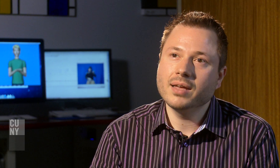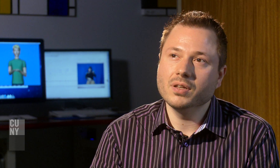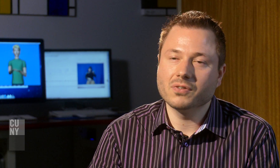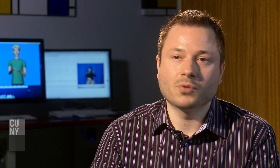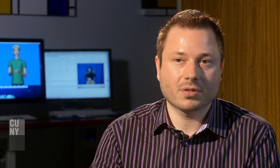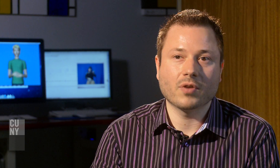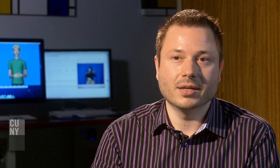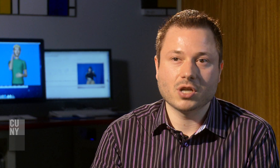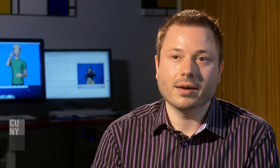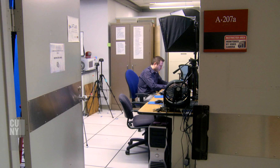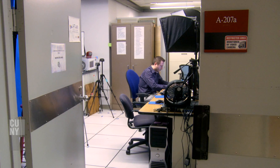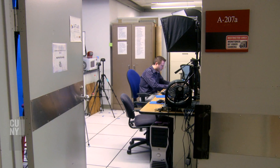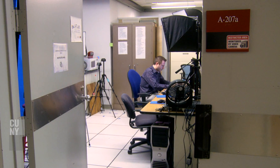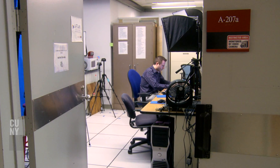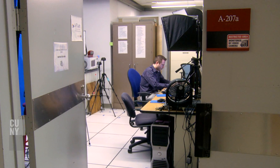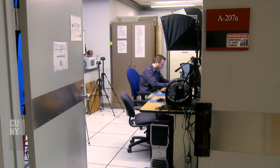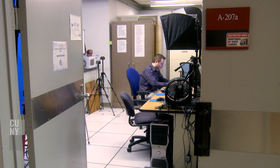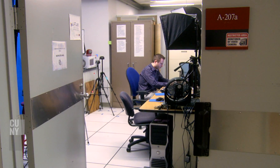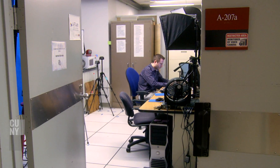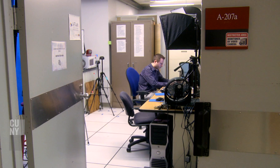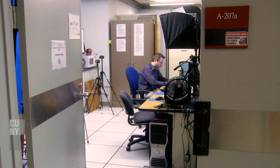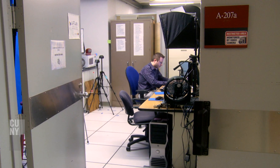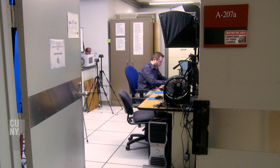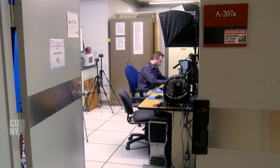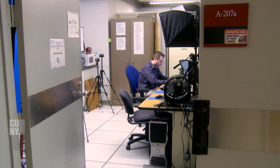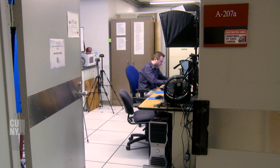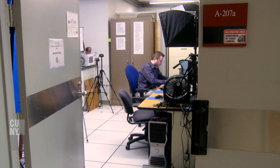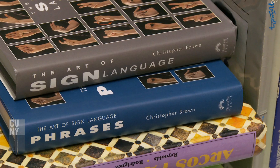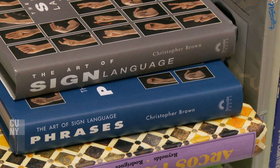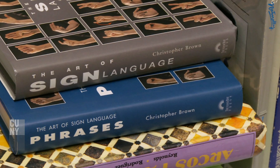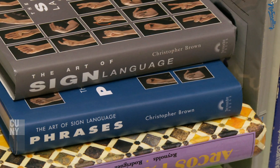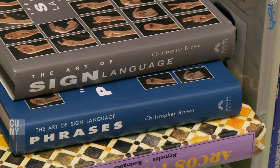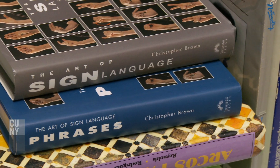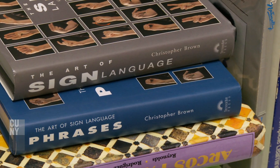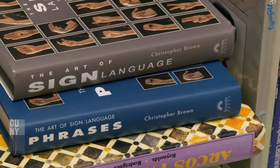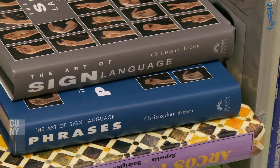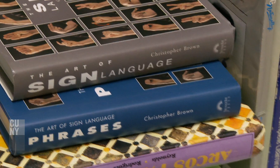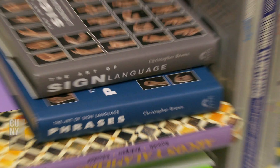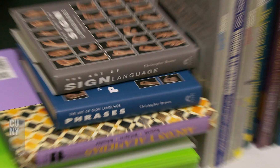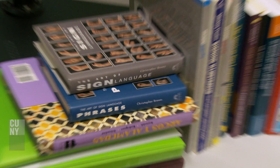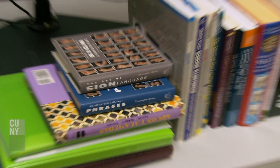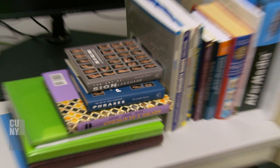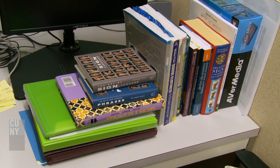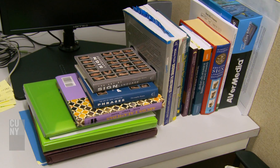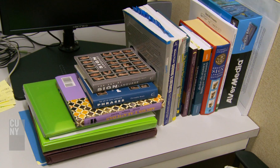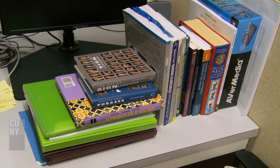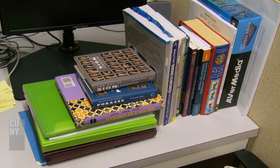level of a fourth grade child. Many people who grow up deaf do not develop enough skill at reading and writing in English.